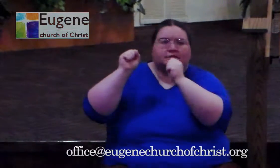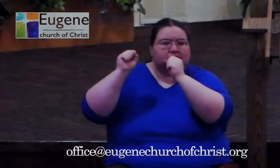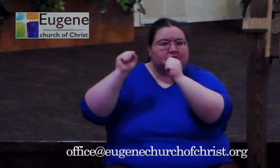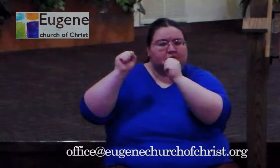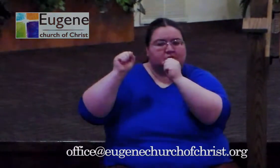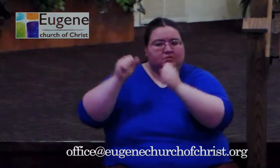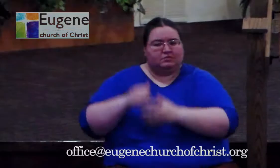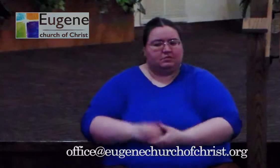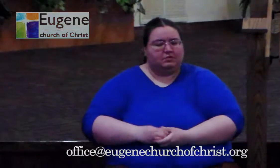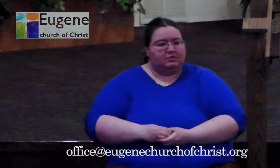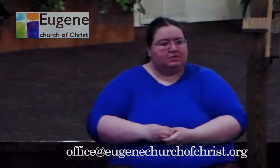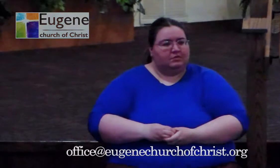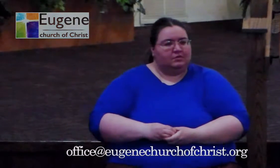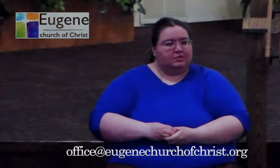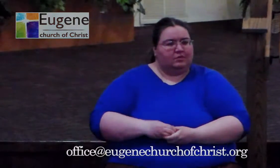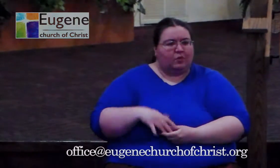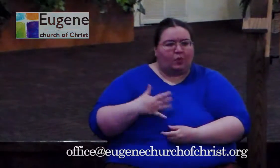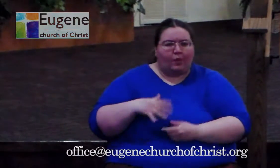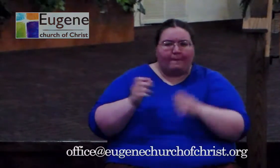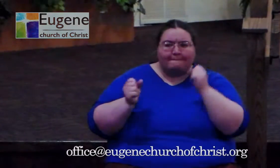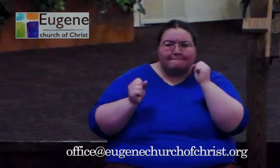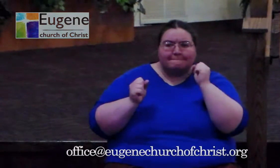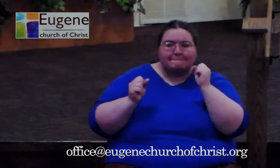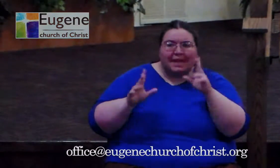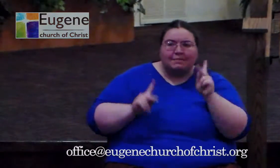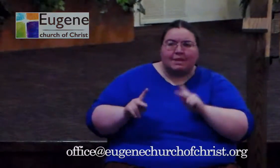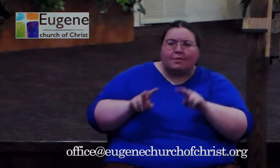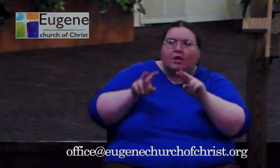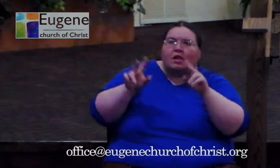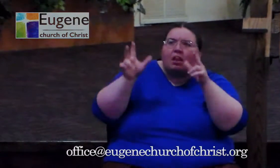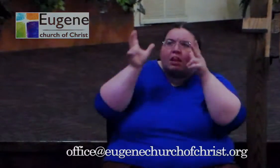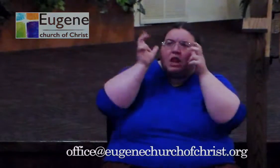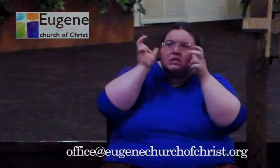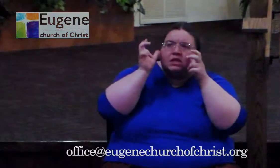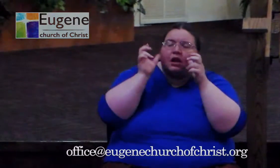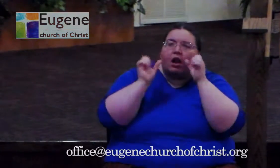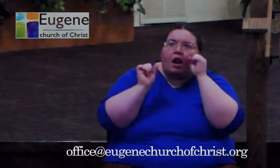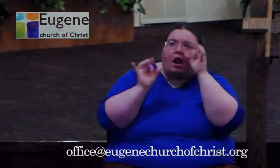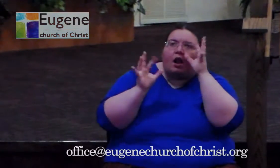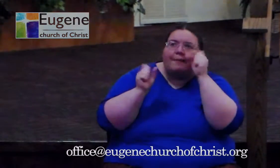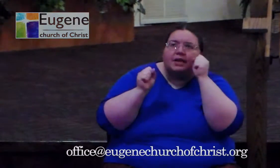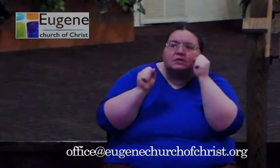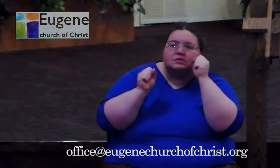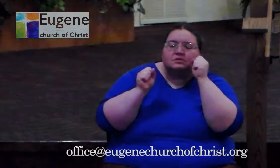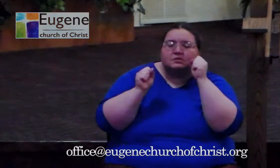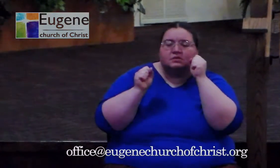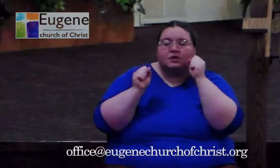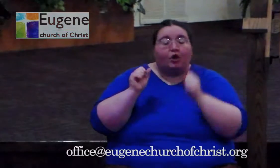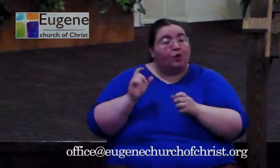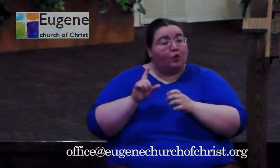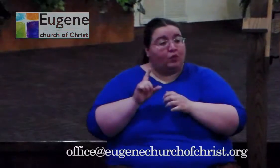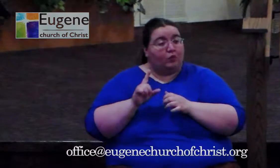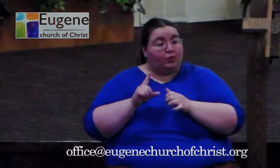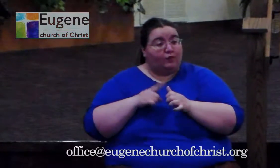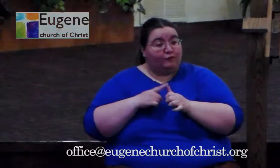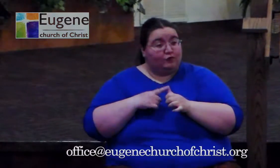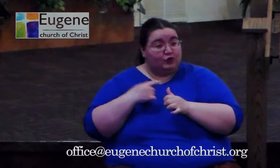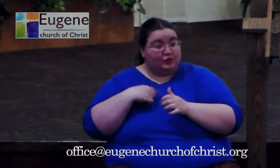many who heard were amazed. Now, the first thing we see about Jesus in this first part of Mark chapter 6 is he is